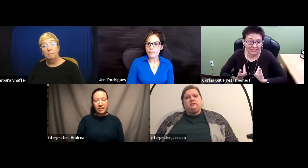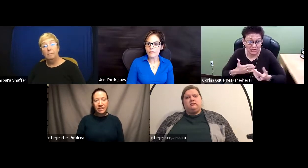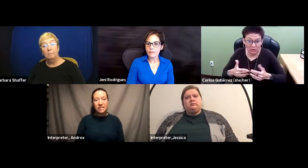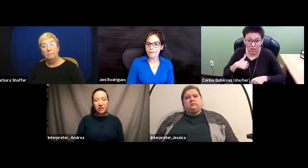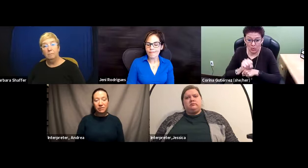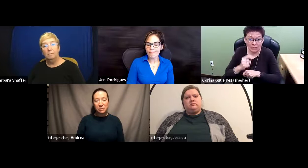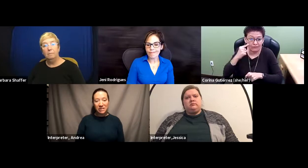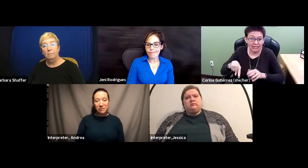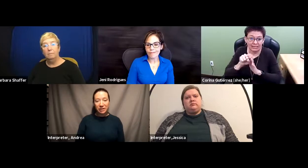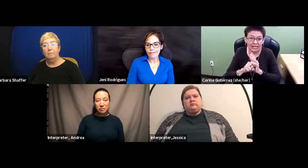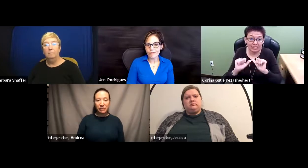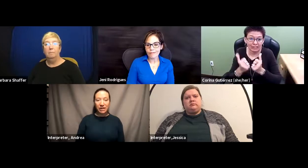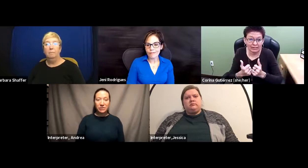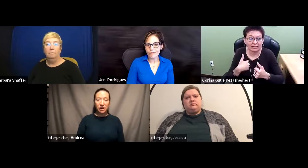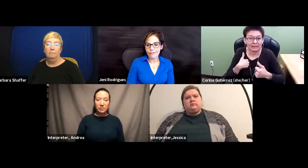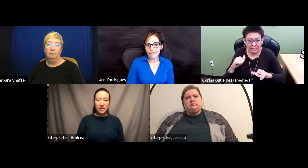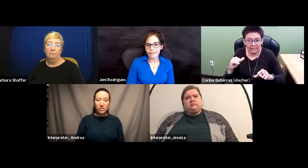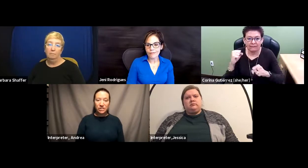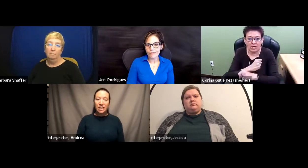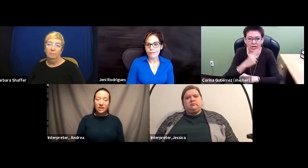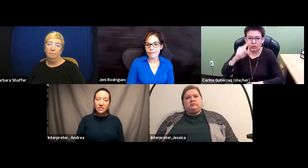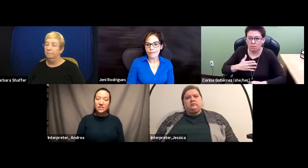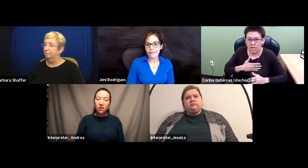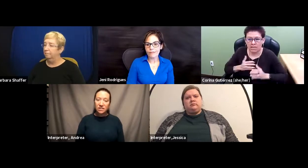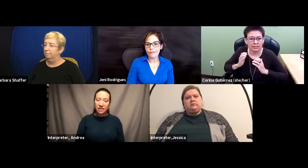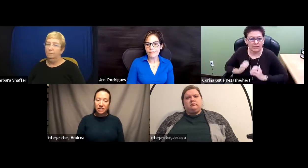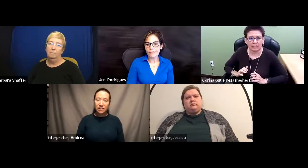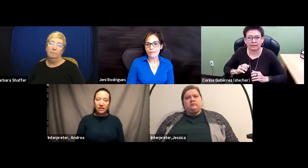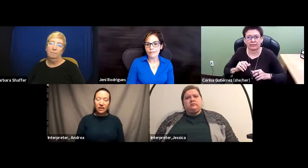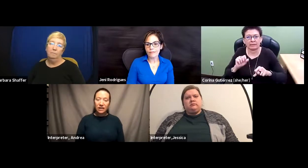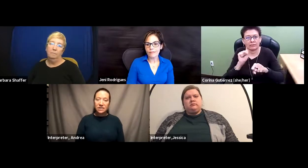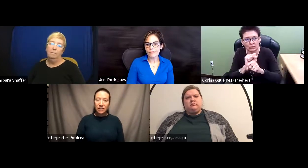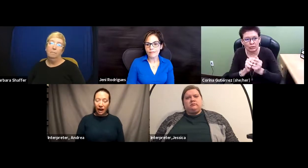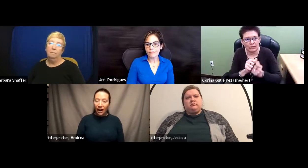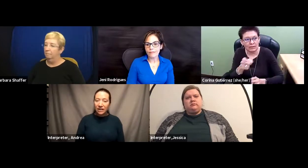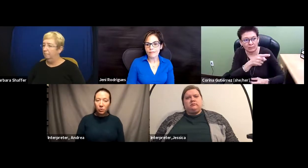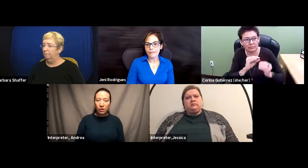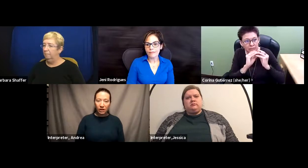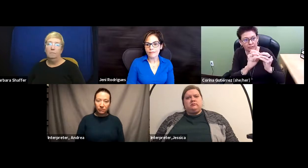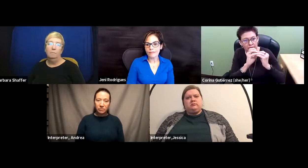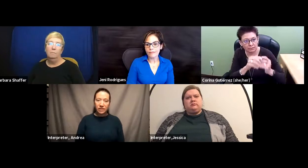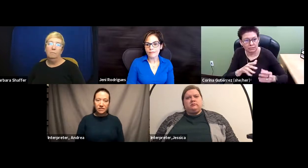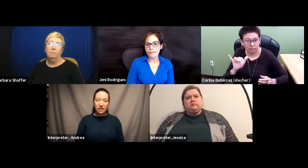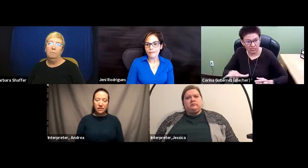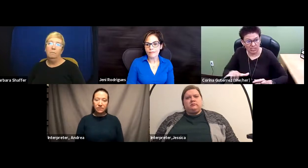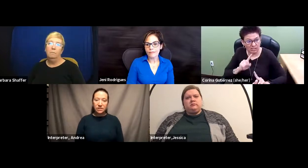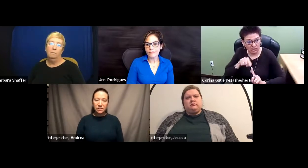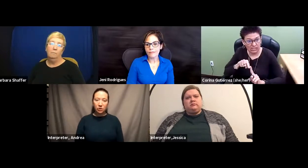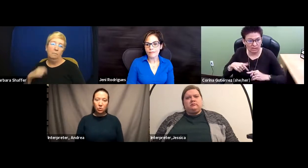is their responsibility to provide those accommodations. And it's exhausting. And I get worn out from this. And even as someone who